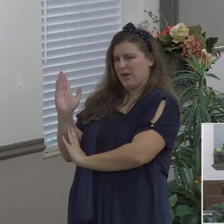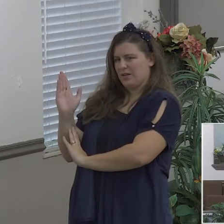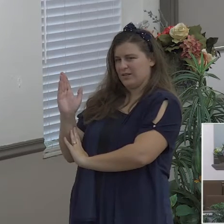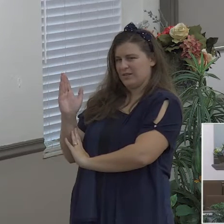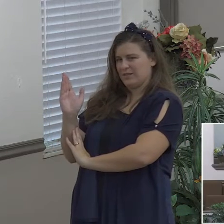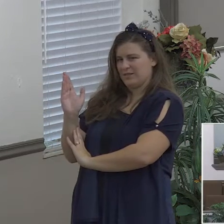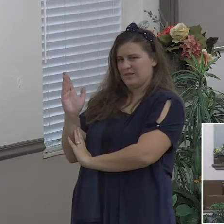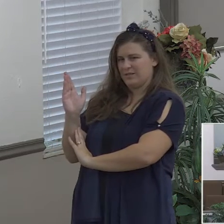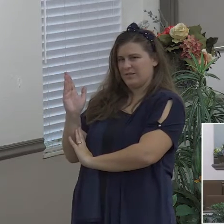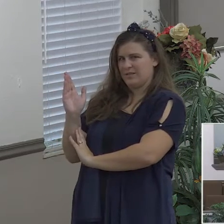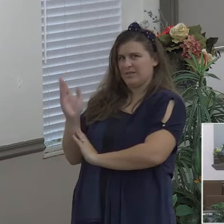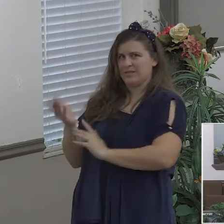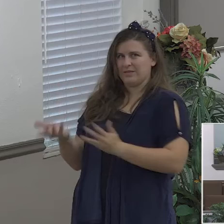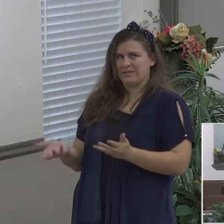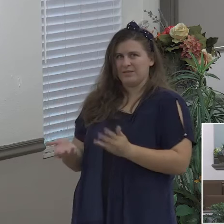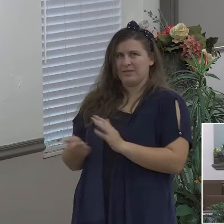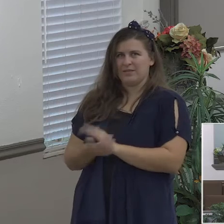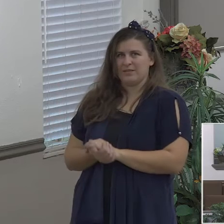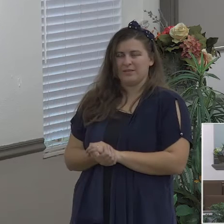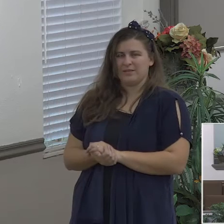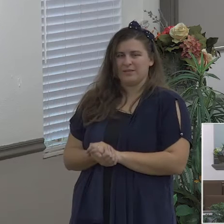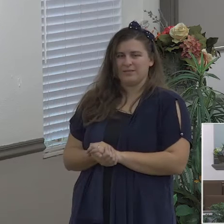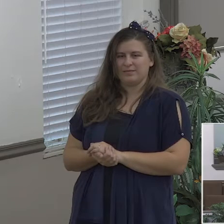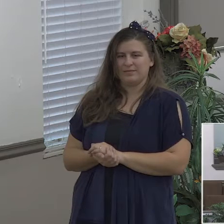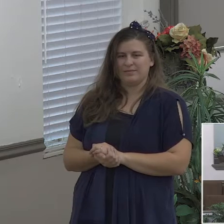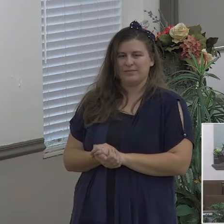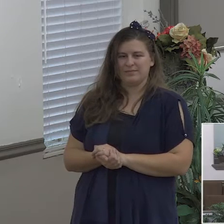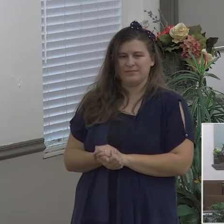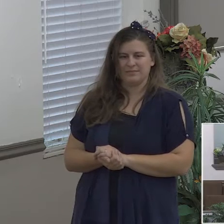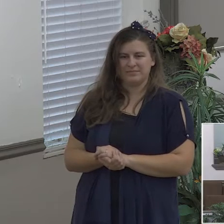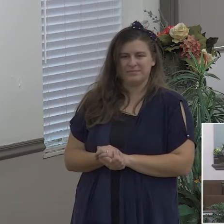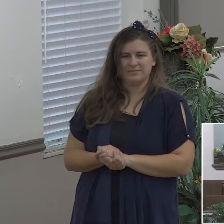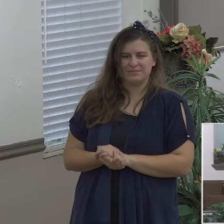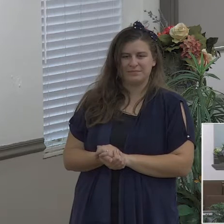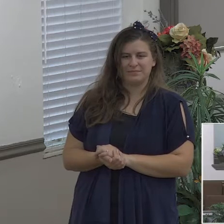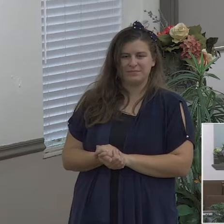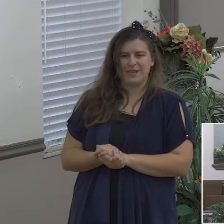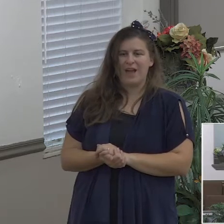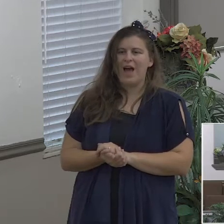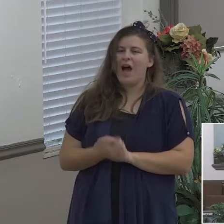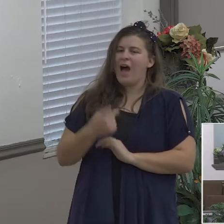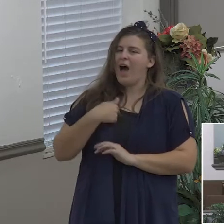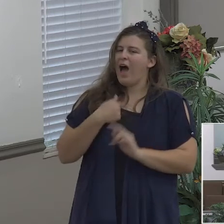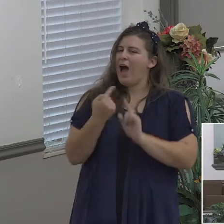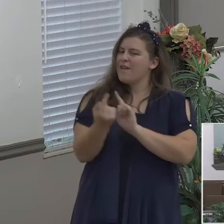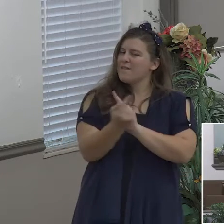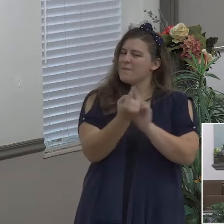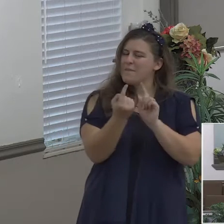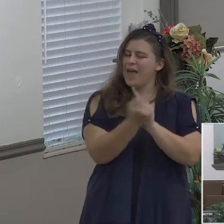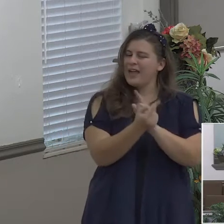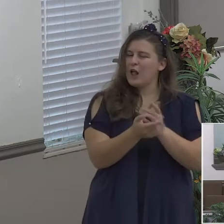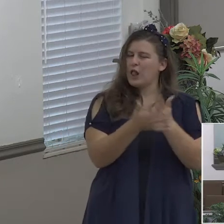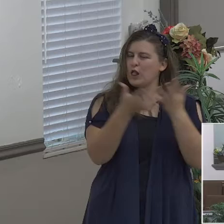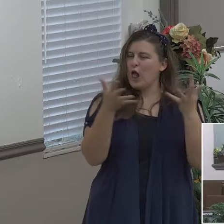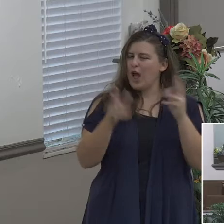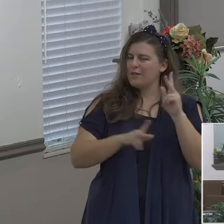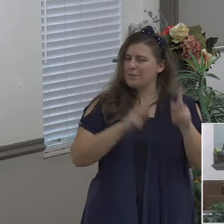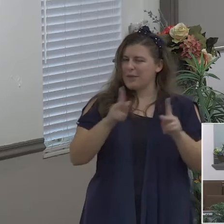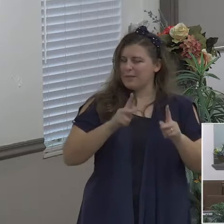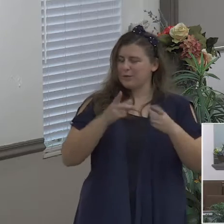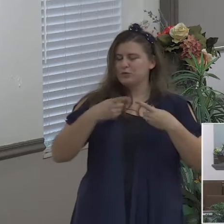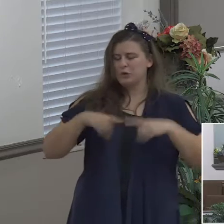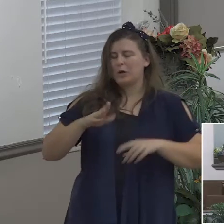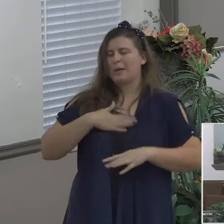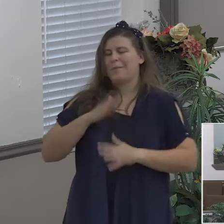but I've run into a lot of Christians in my Christian life 40 plus years 45 years